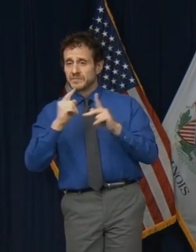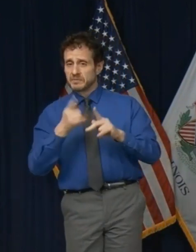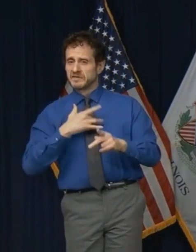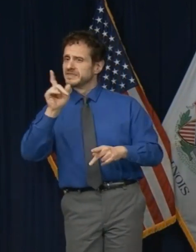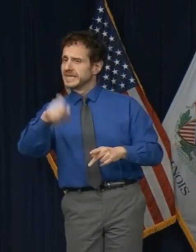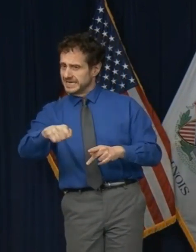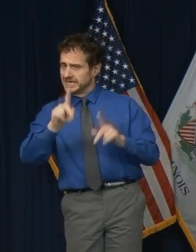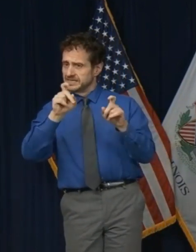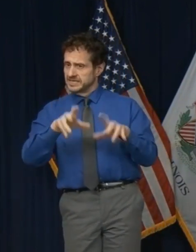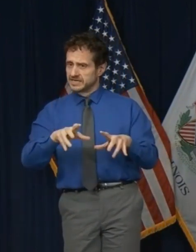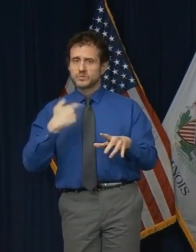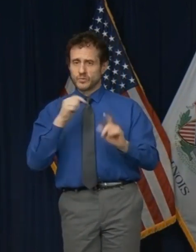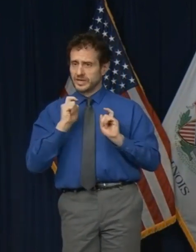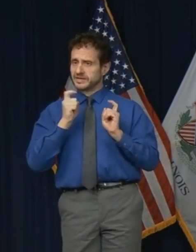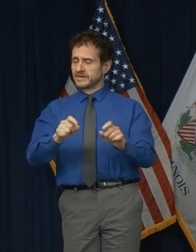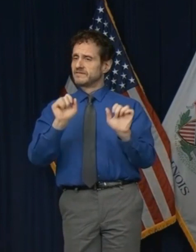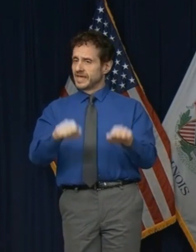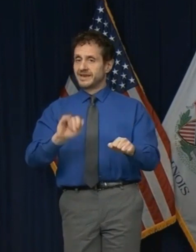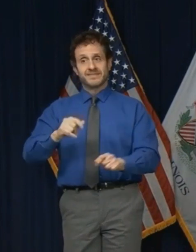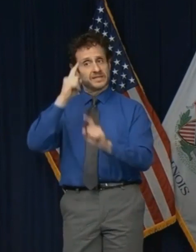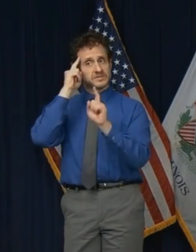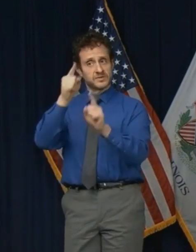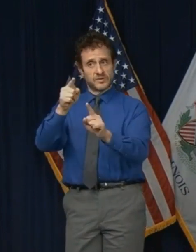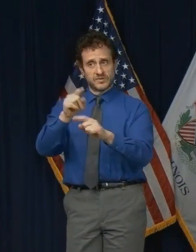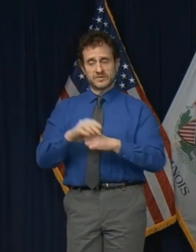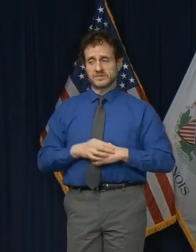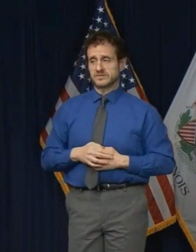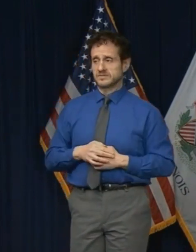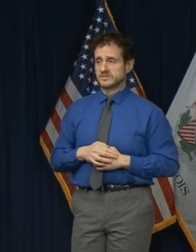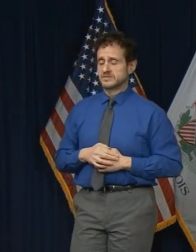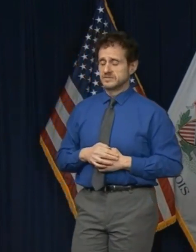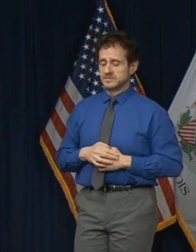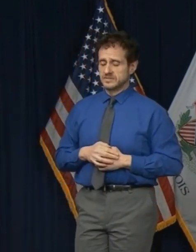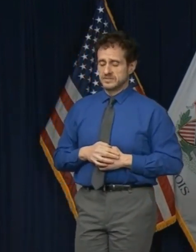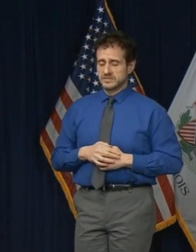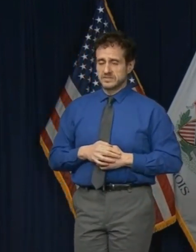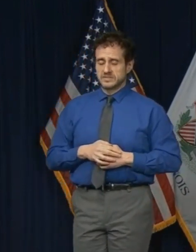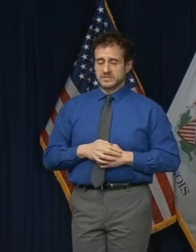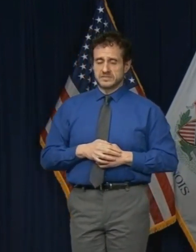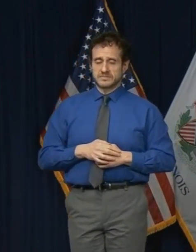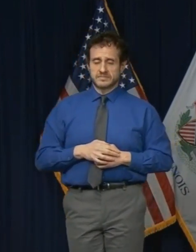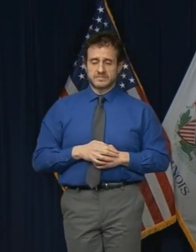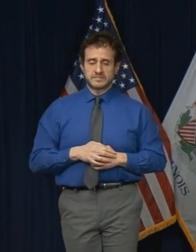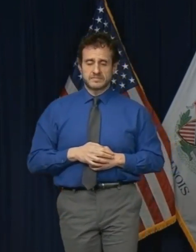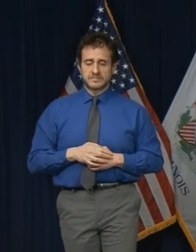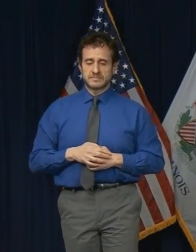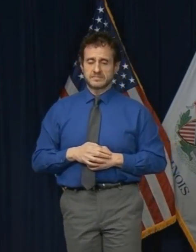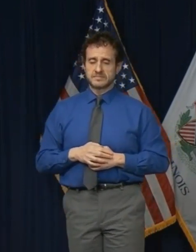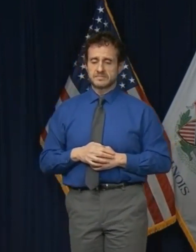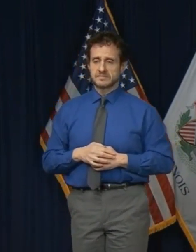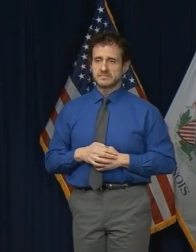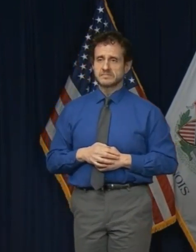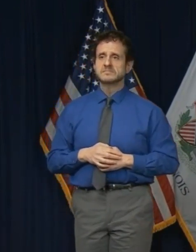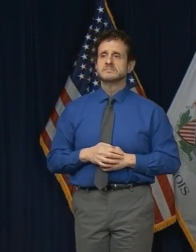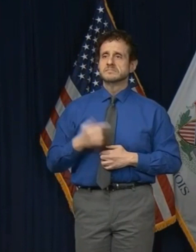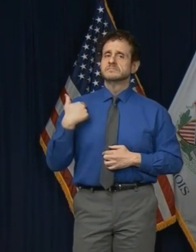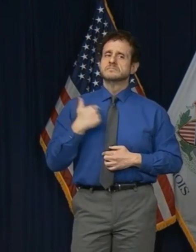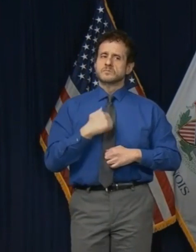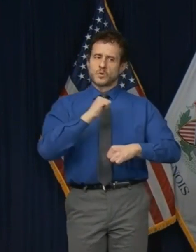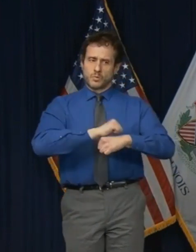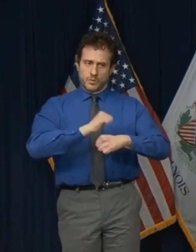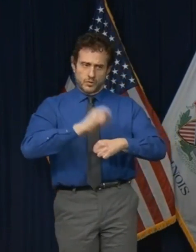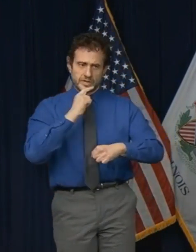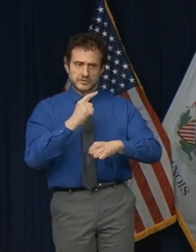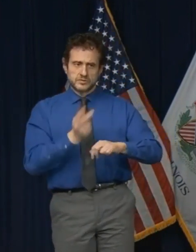can get a test. That's our goal. We also have worked to massively expand hospital capacity